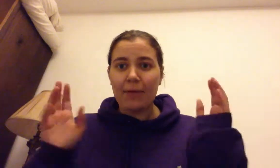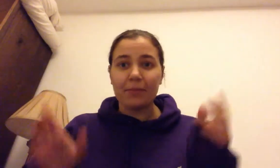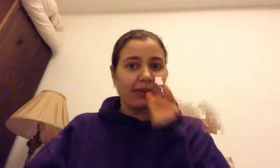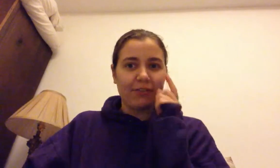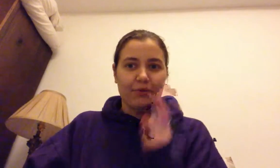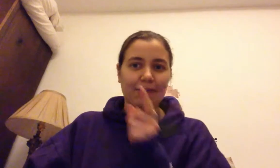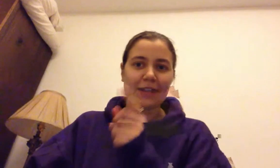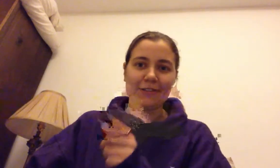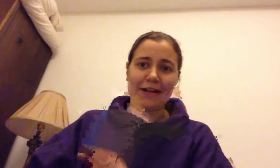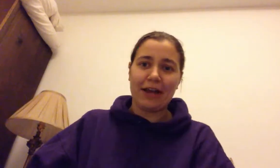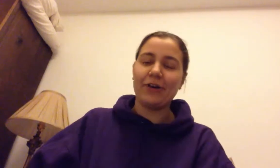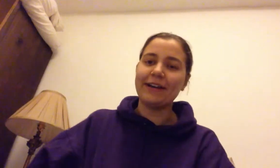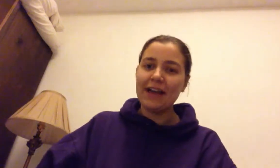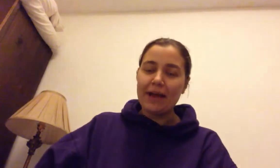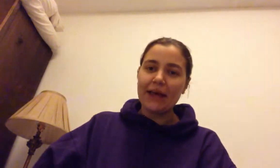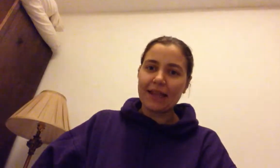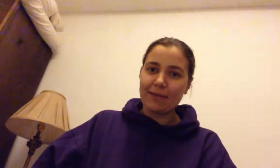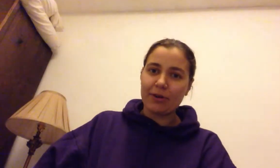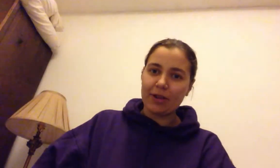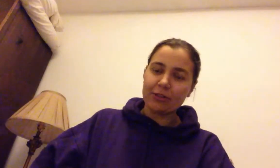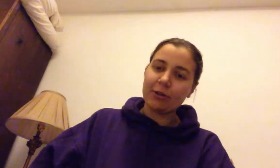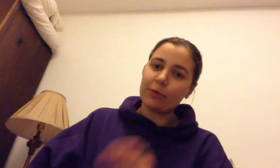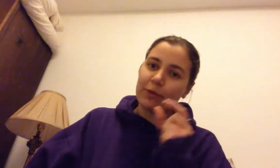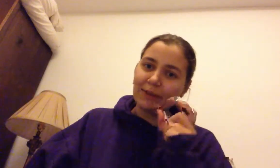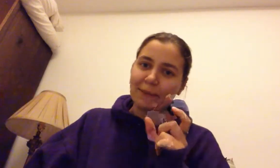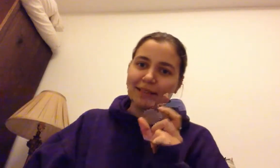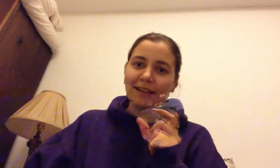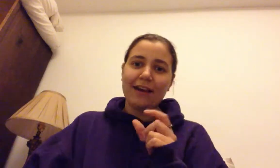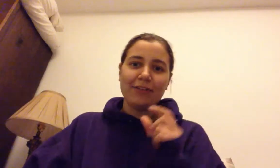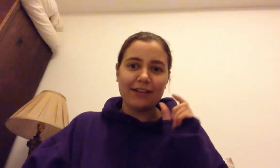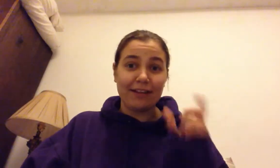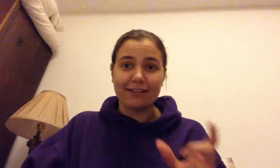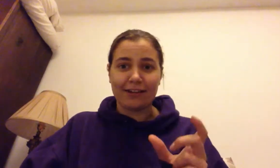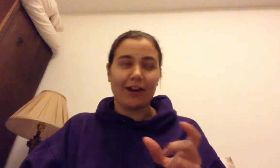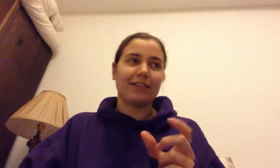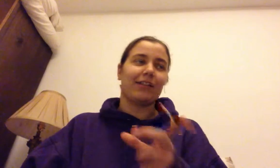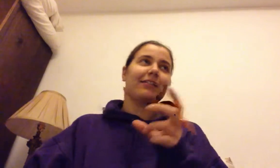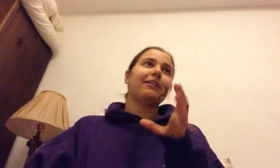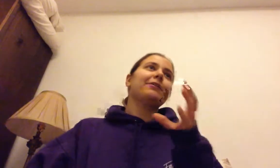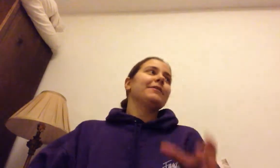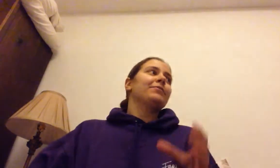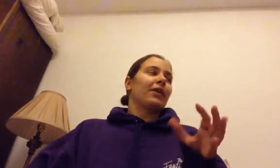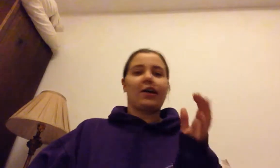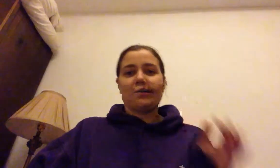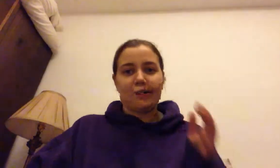promise I'll answer, but I'm not going to do it right now, because I'm going through a wee bit of an identity crisis. Okay, not really